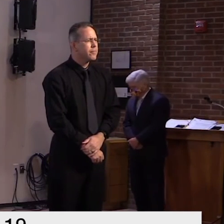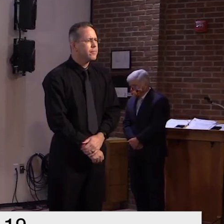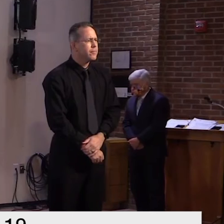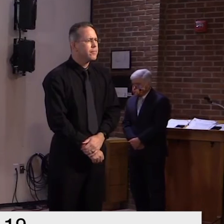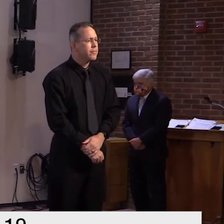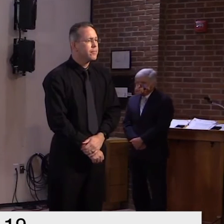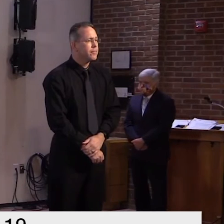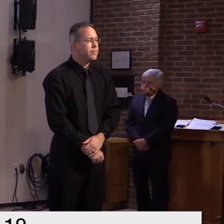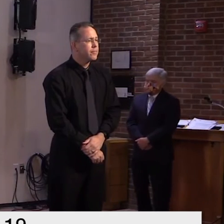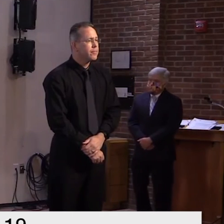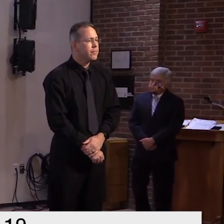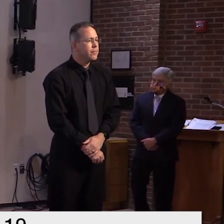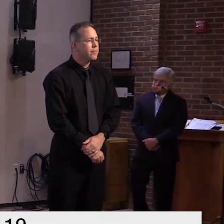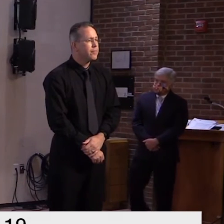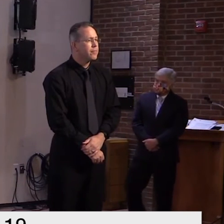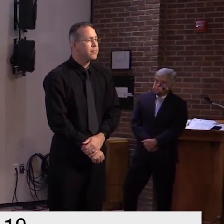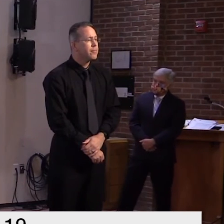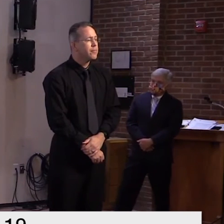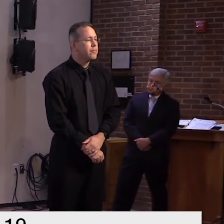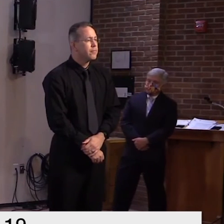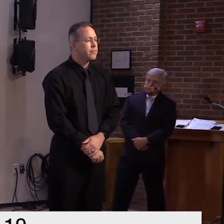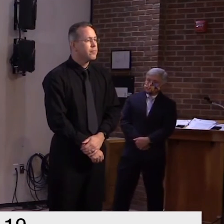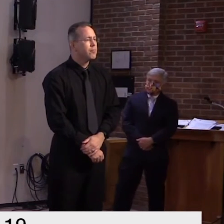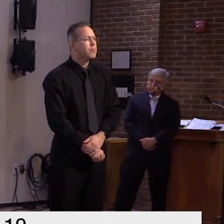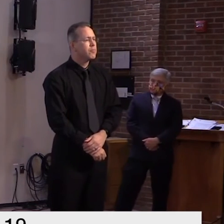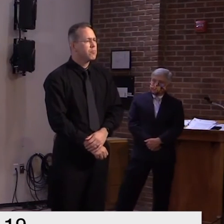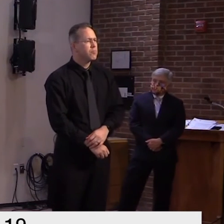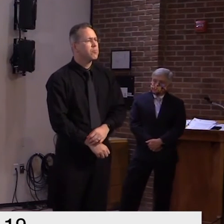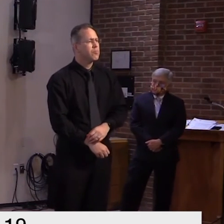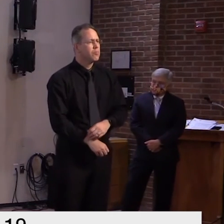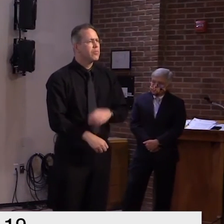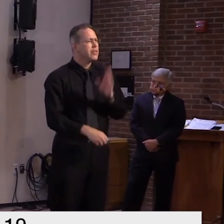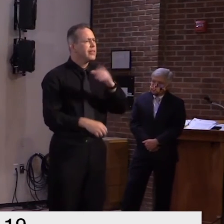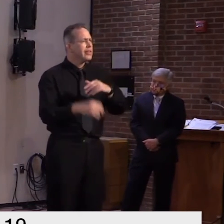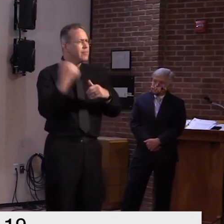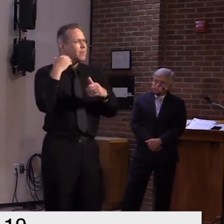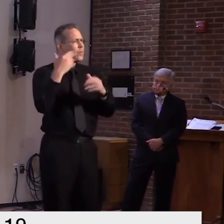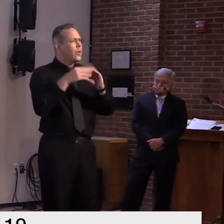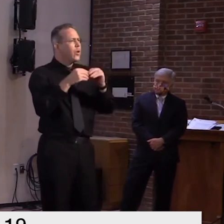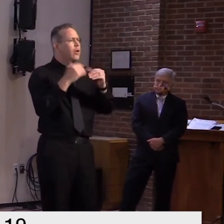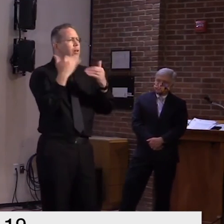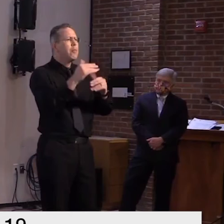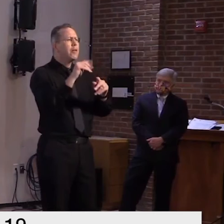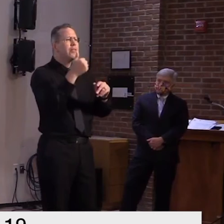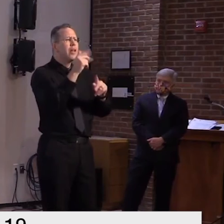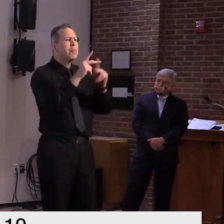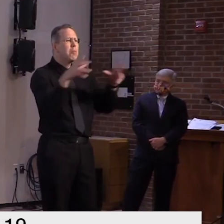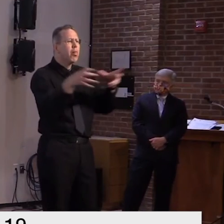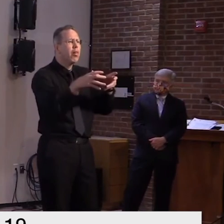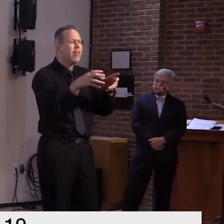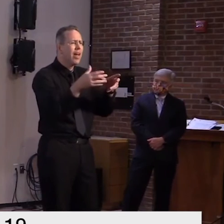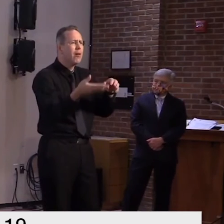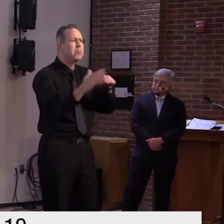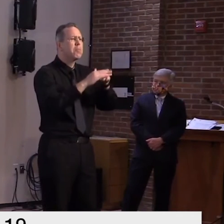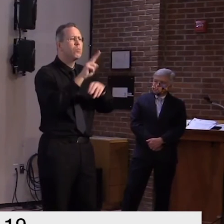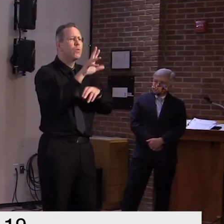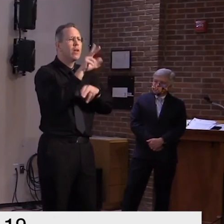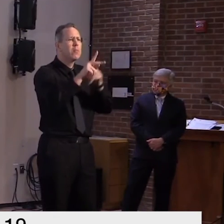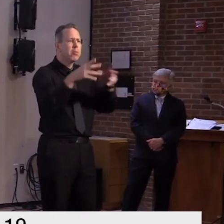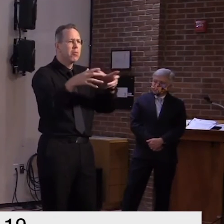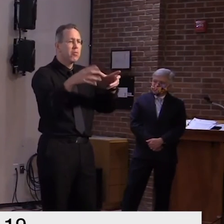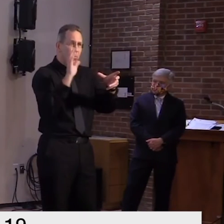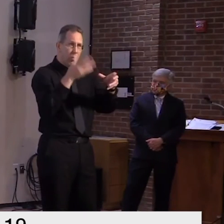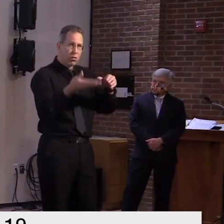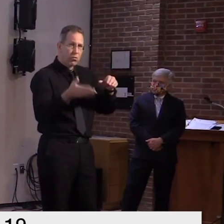have weddings planned um and i'm just curious if you thought about increasing that maximum crowd size or how you might